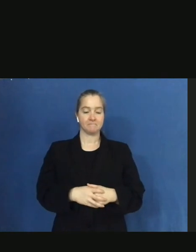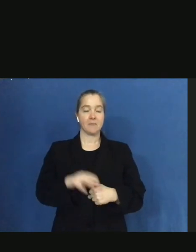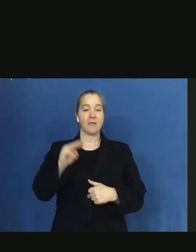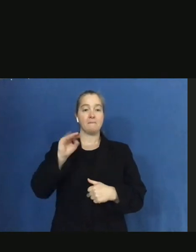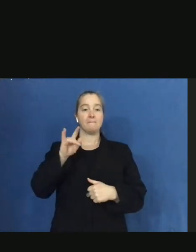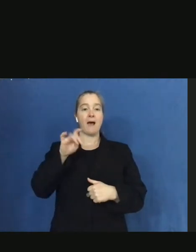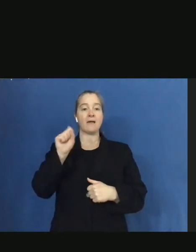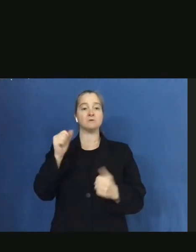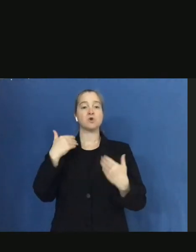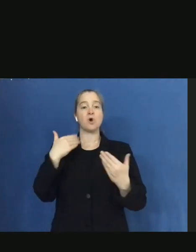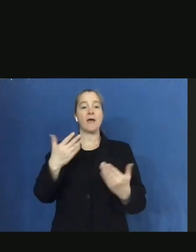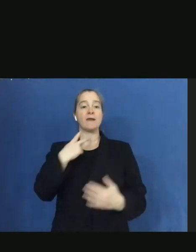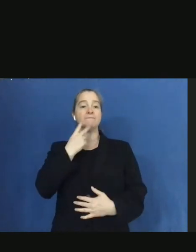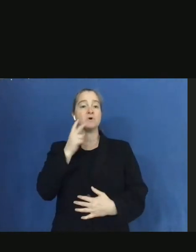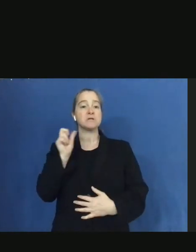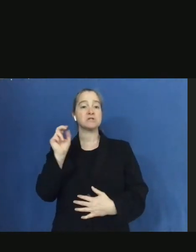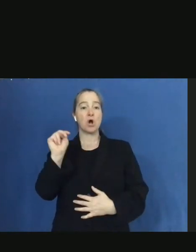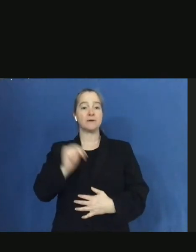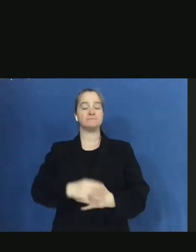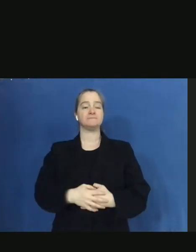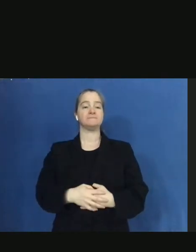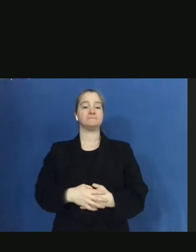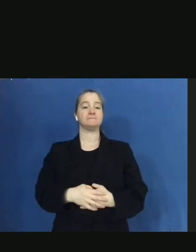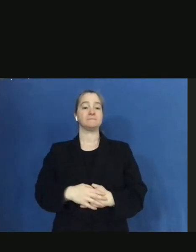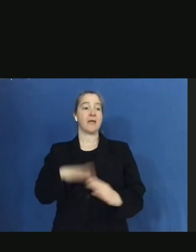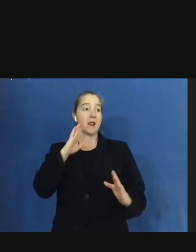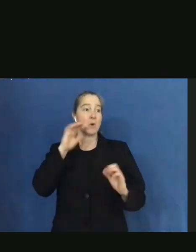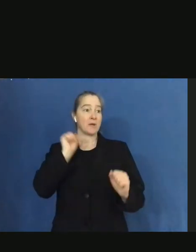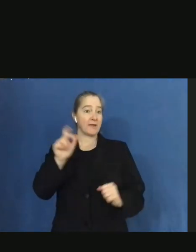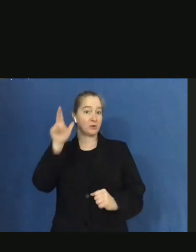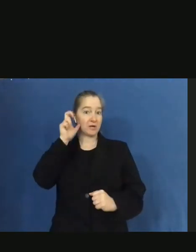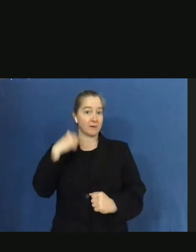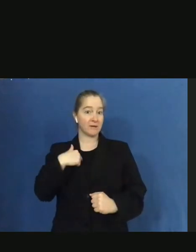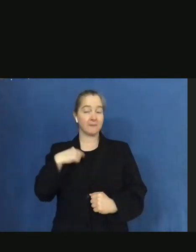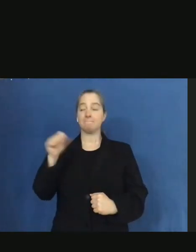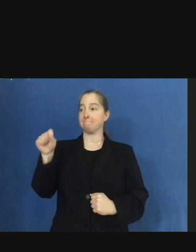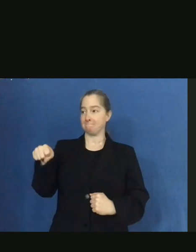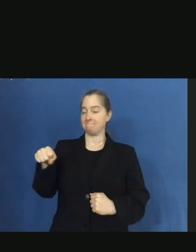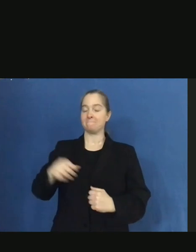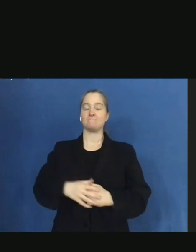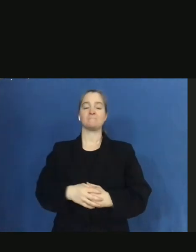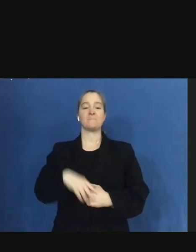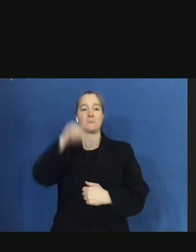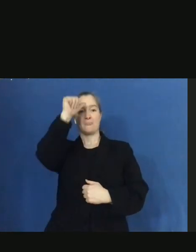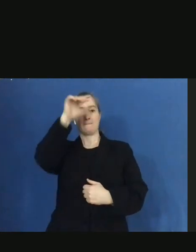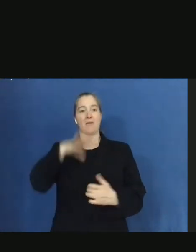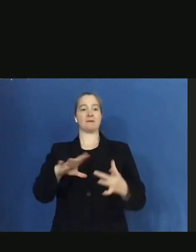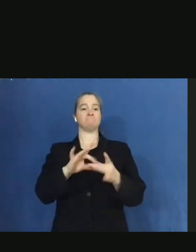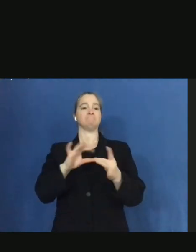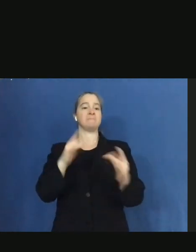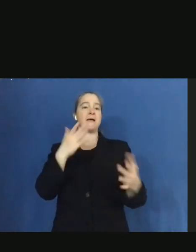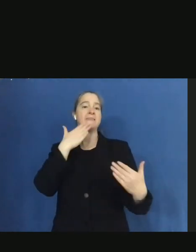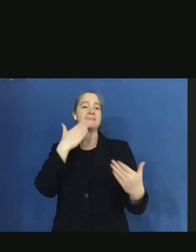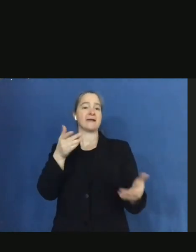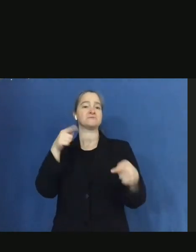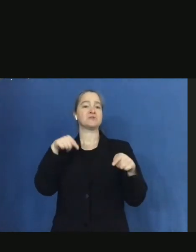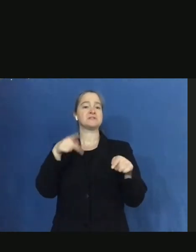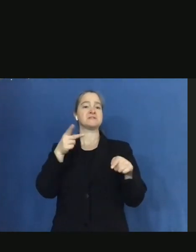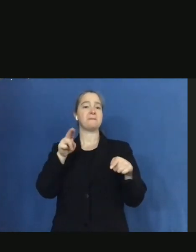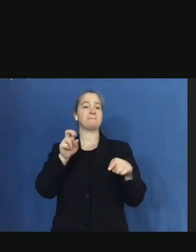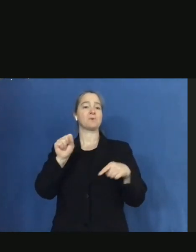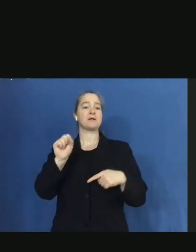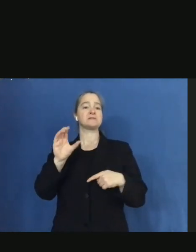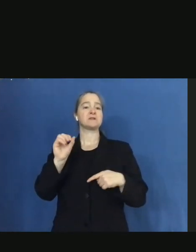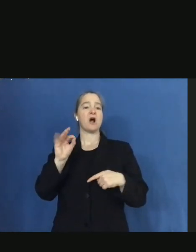ahead and unmute. Yes, hello. Can you hear me? We can. Thanks. Thanks for being here. I don't know if I have any specific